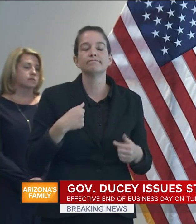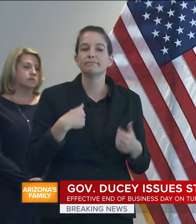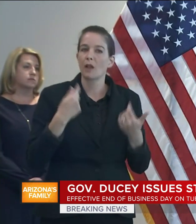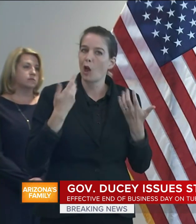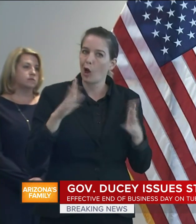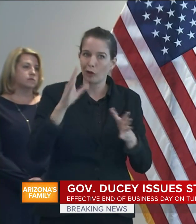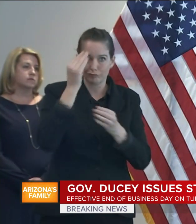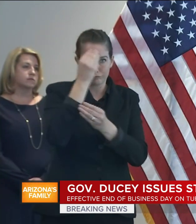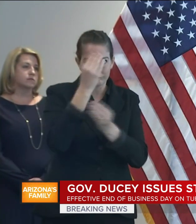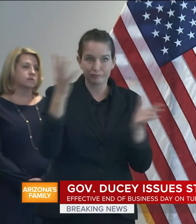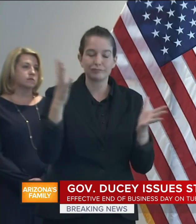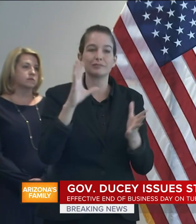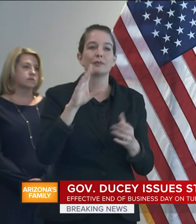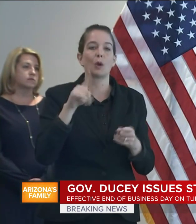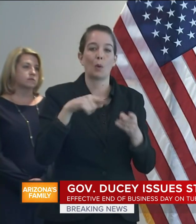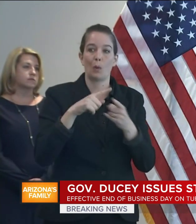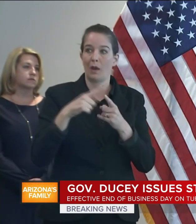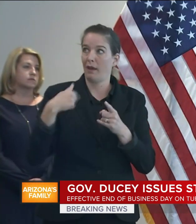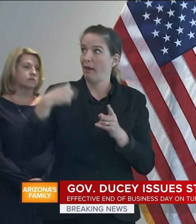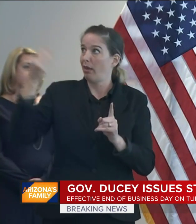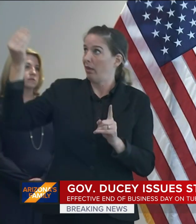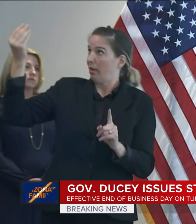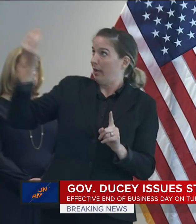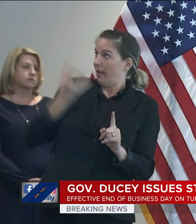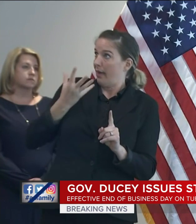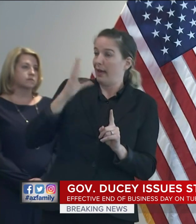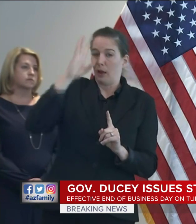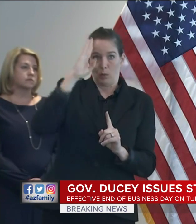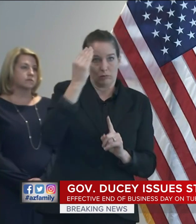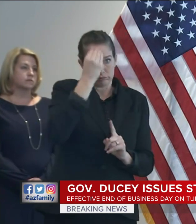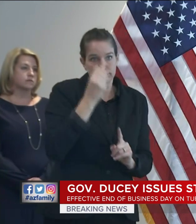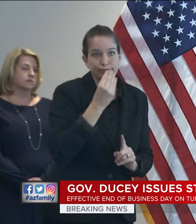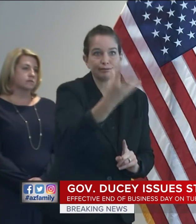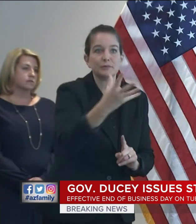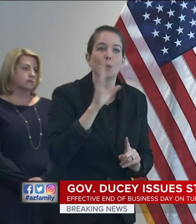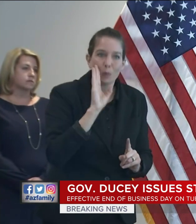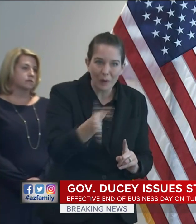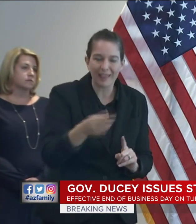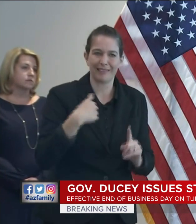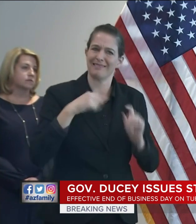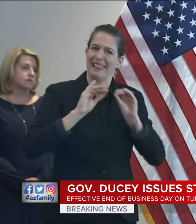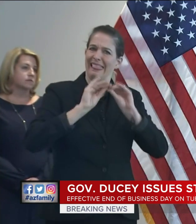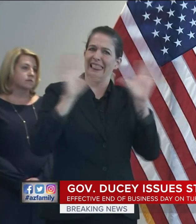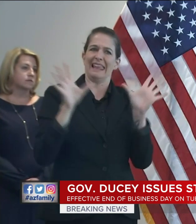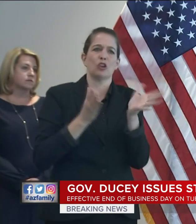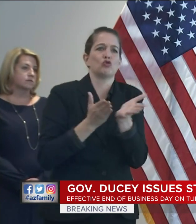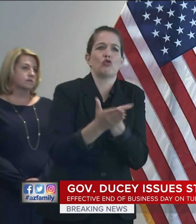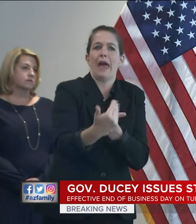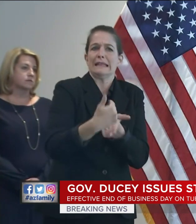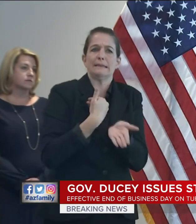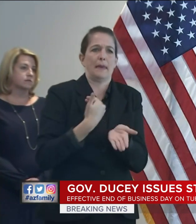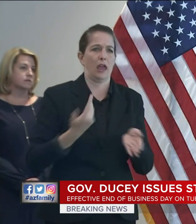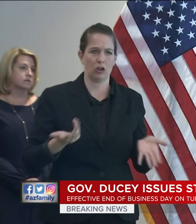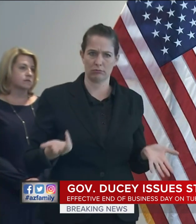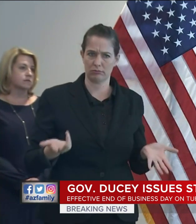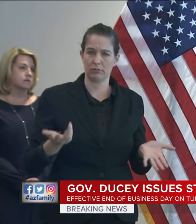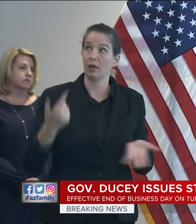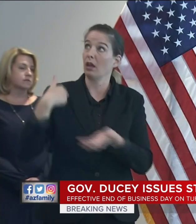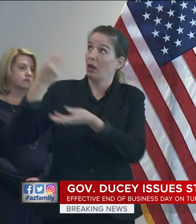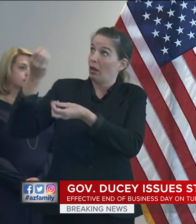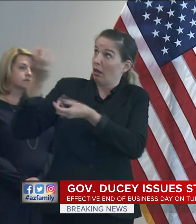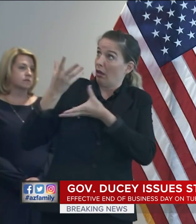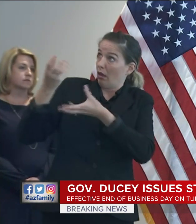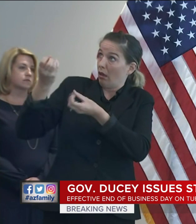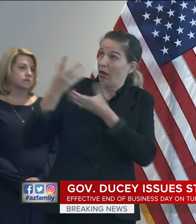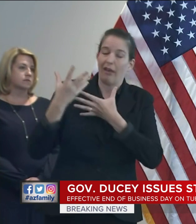When I know something, you're going to know something. We're putting out all the information that I'm being briefed on every